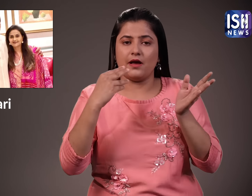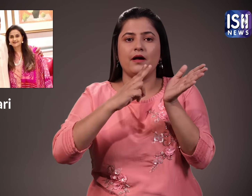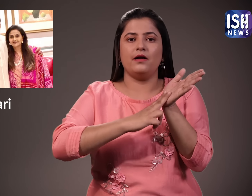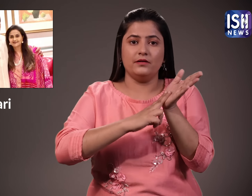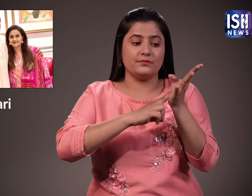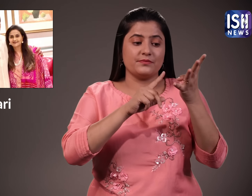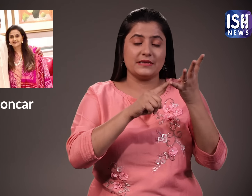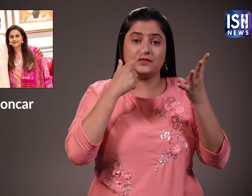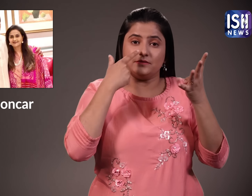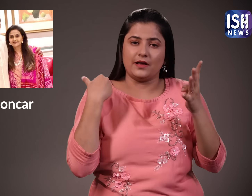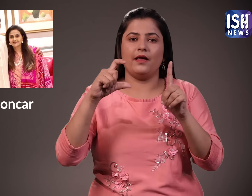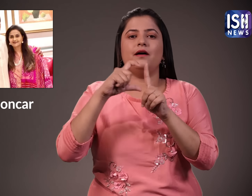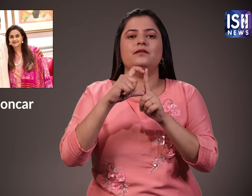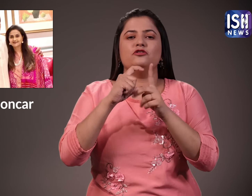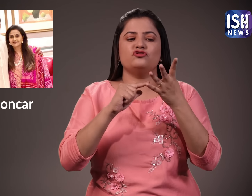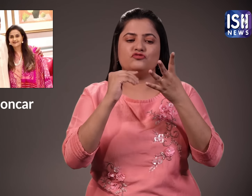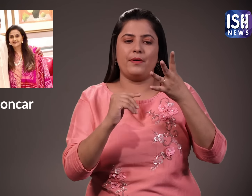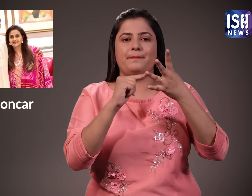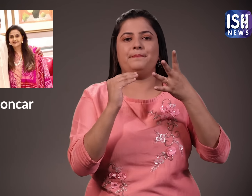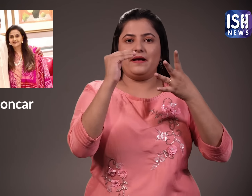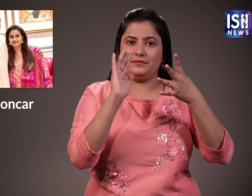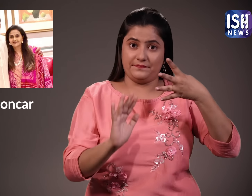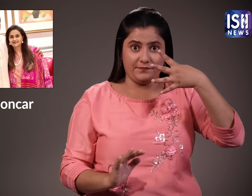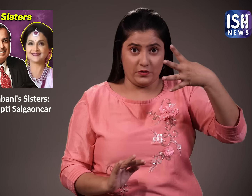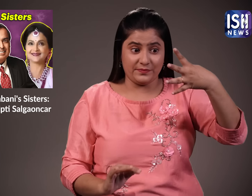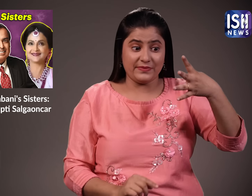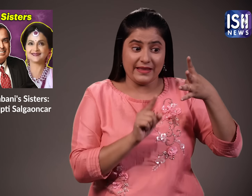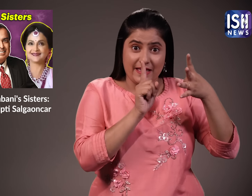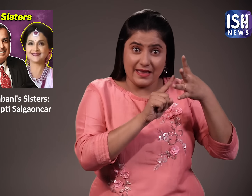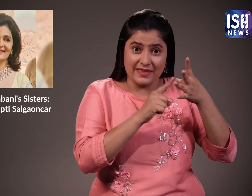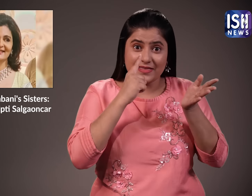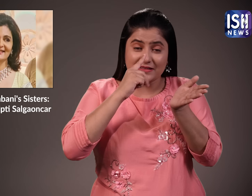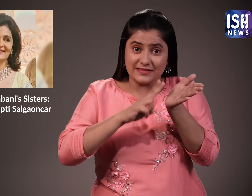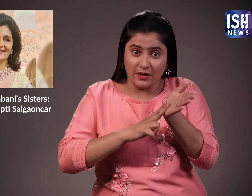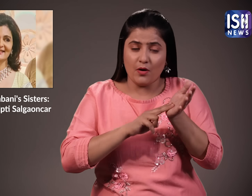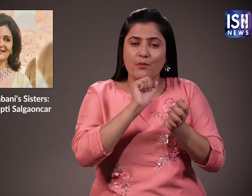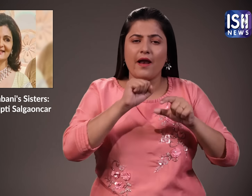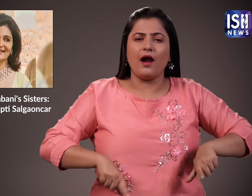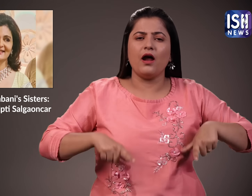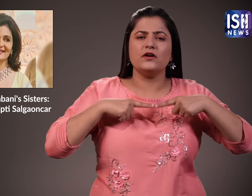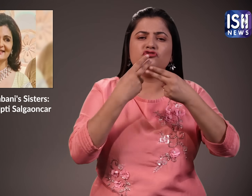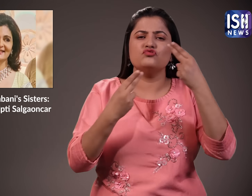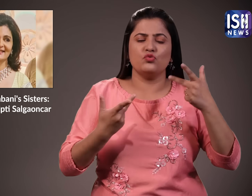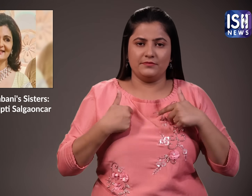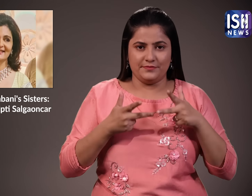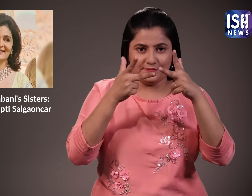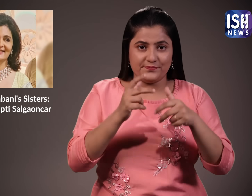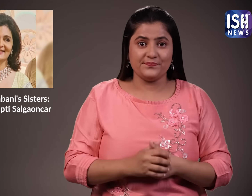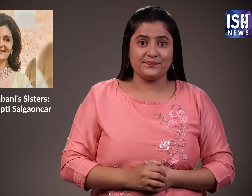sister Neena and 4th is his sister Deepti. Deepti is the youngest and Neena is the eldest daughter. They have 4 siblings. I'll now tell you about her sister